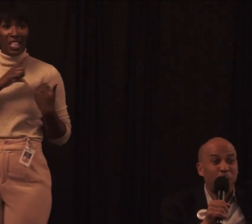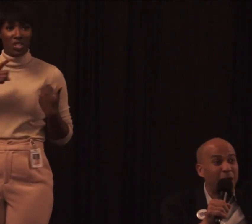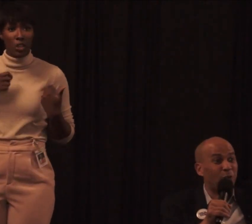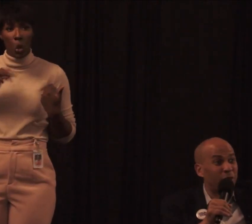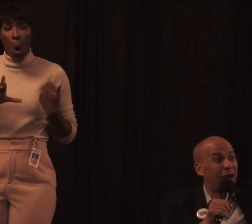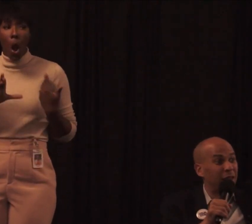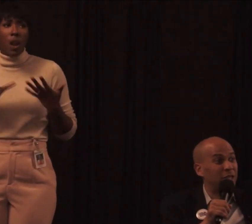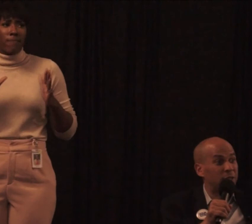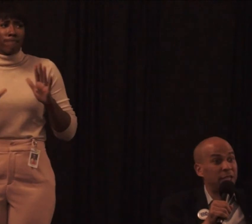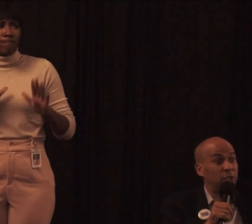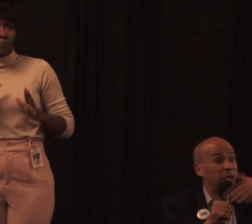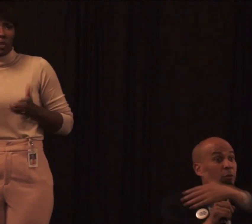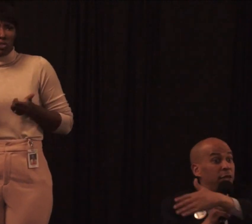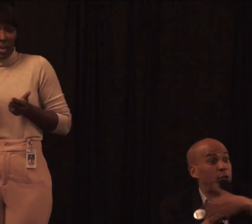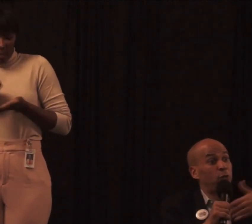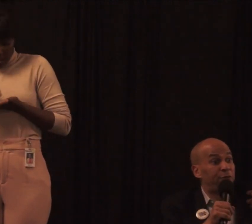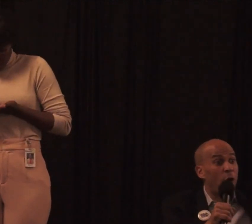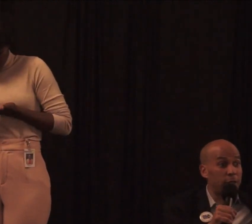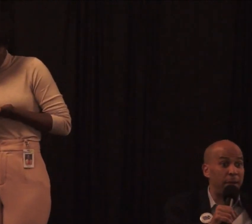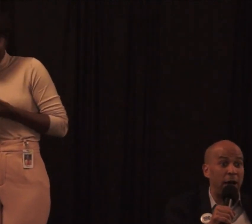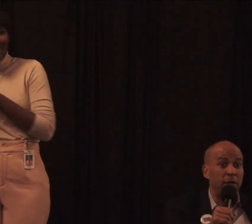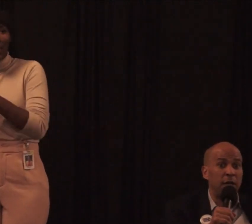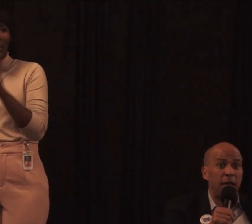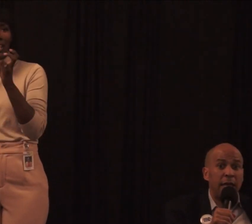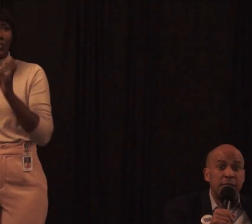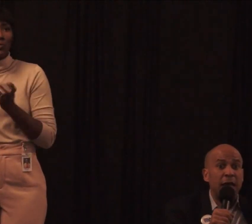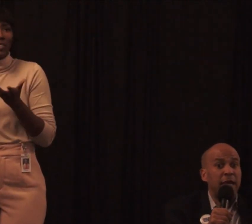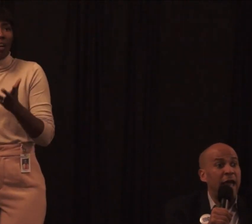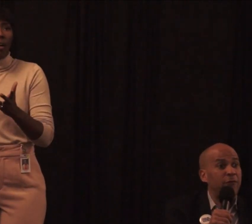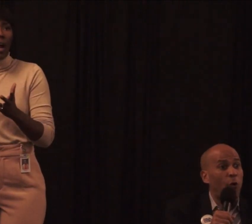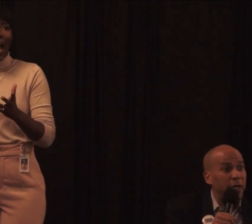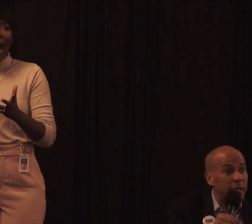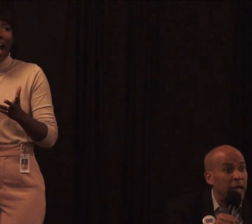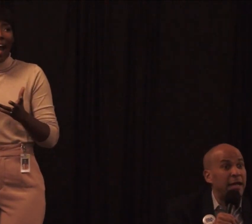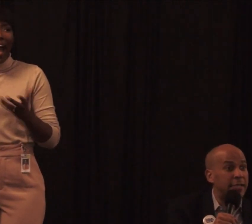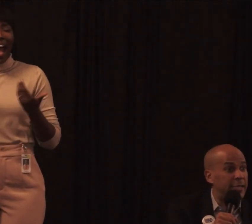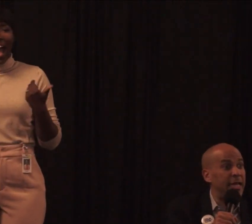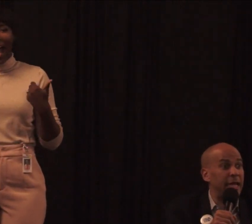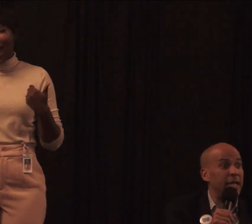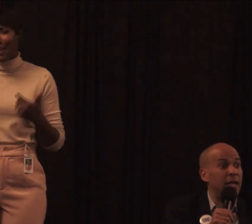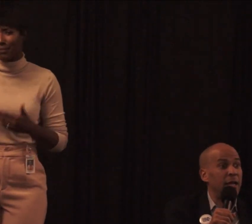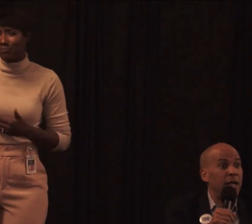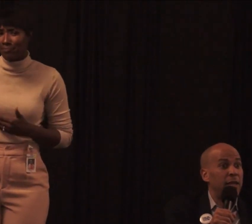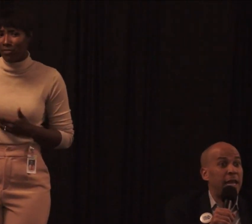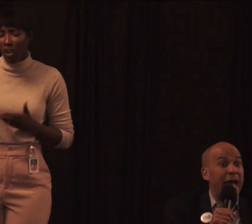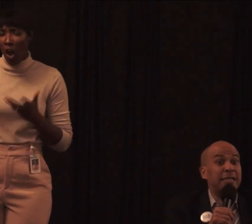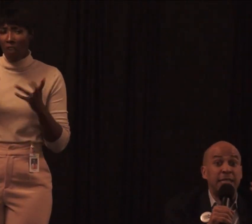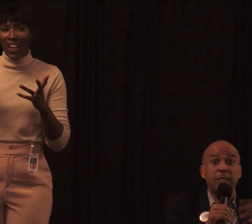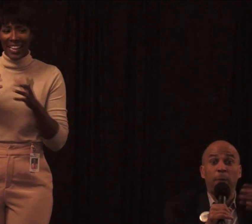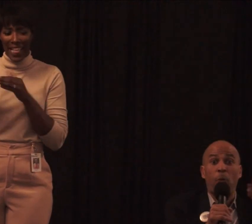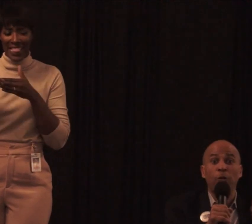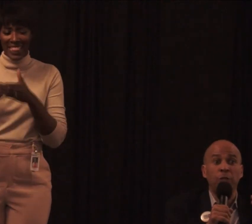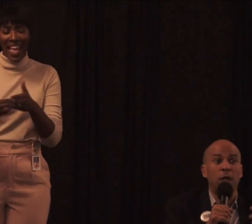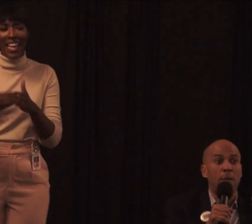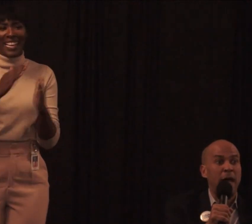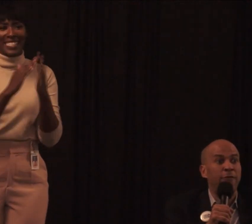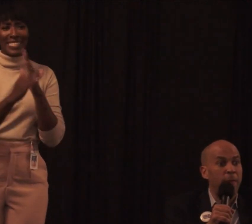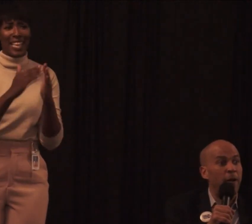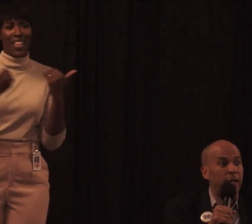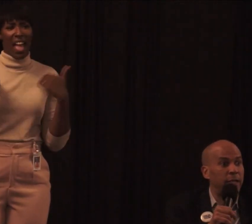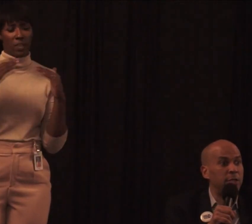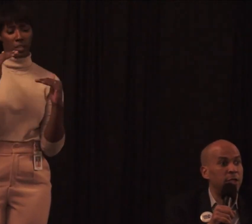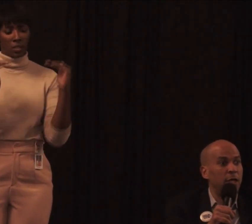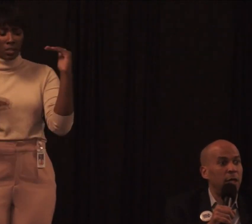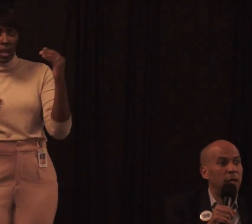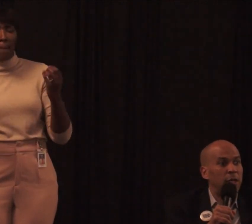a co-sponsor of a lot of legislation dealing with the issues we've talked about. It's not that I haven't already led a city that has a disproportionate amount